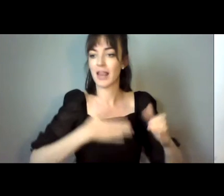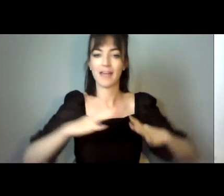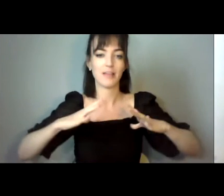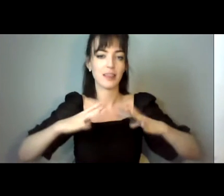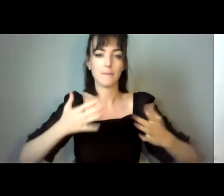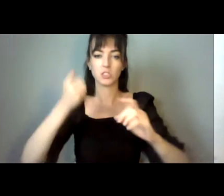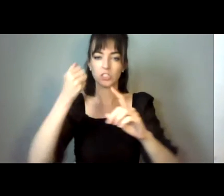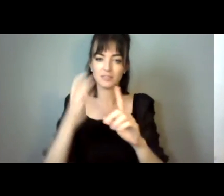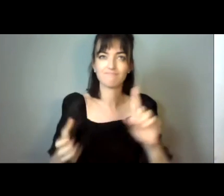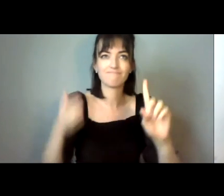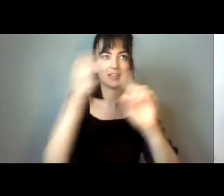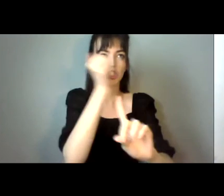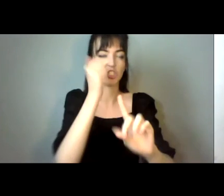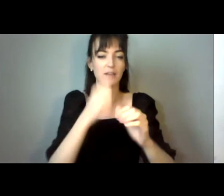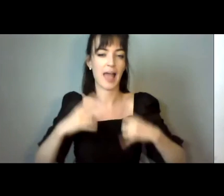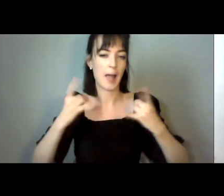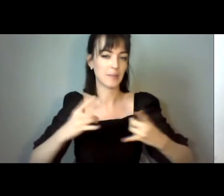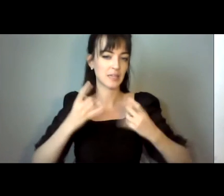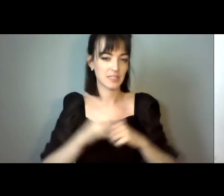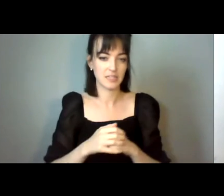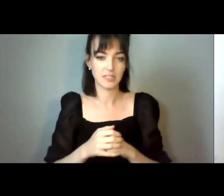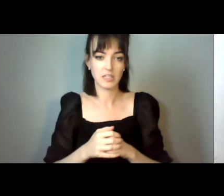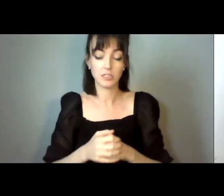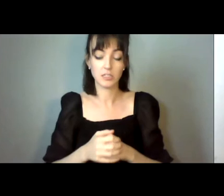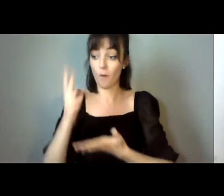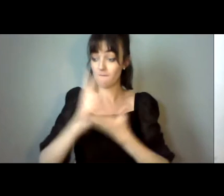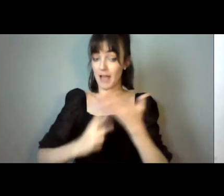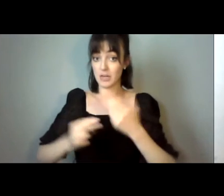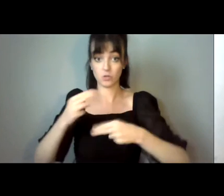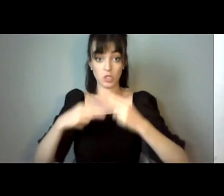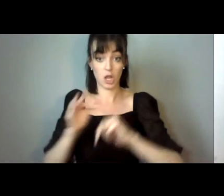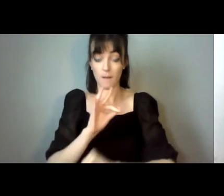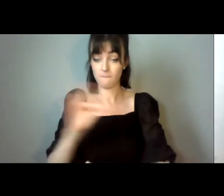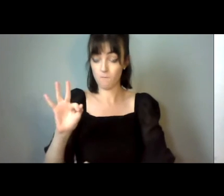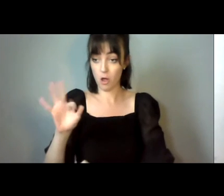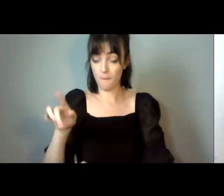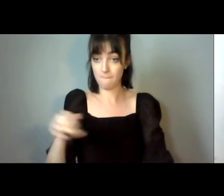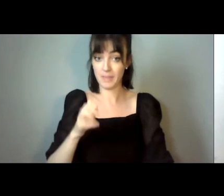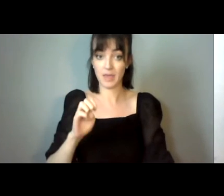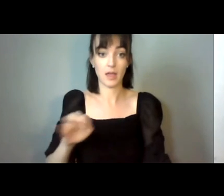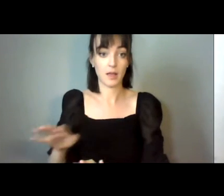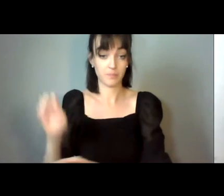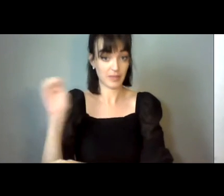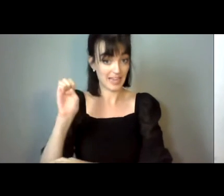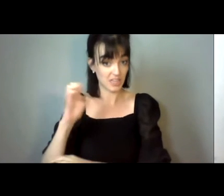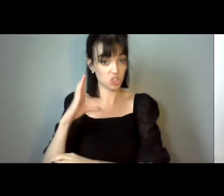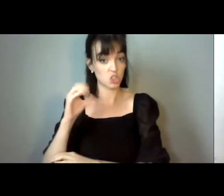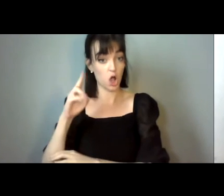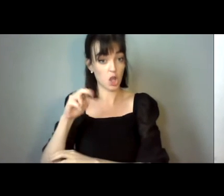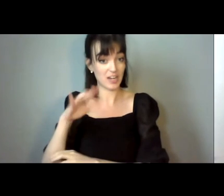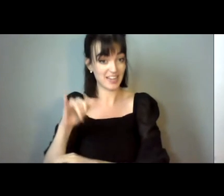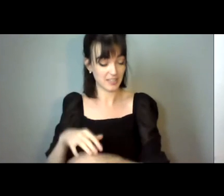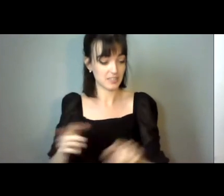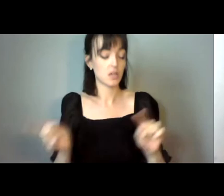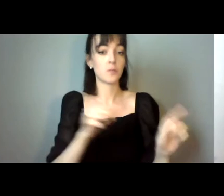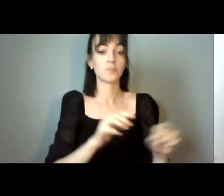values that we received from our British original colonialists. So when we